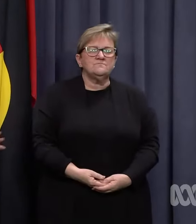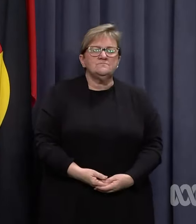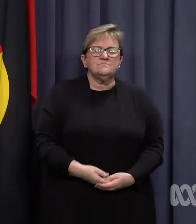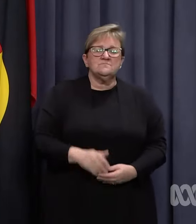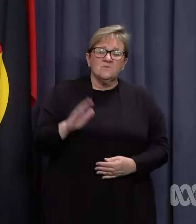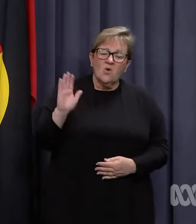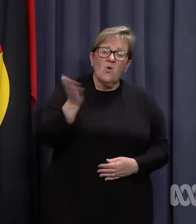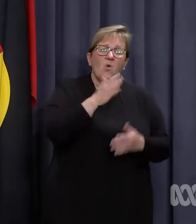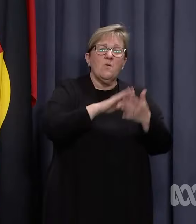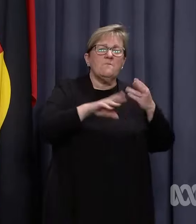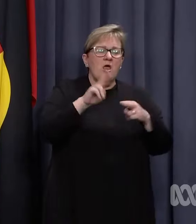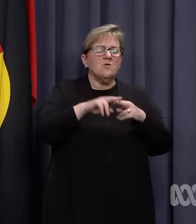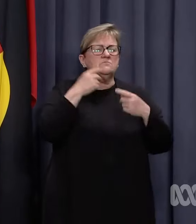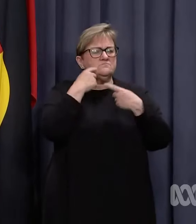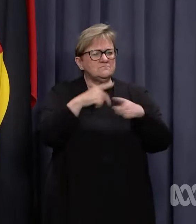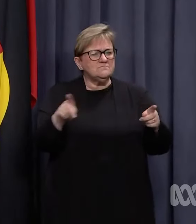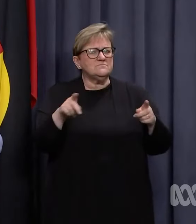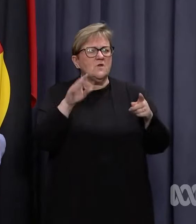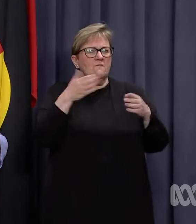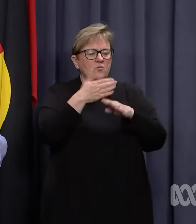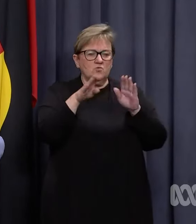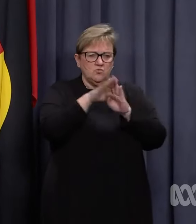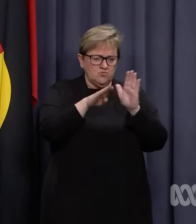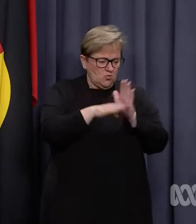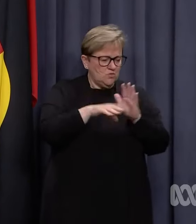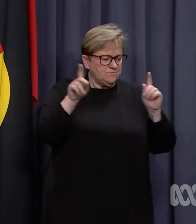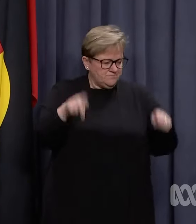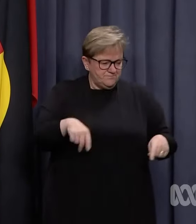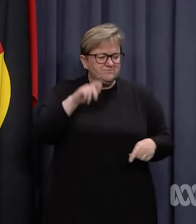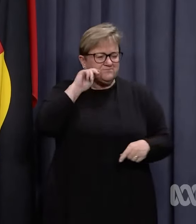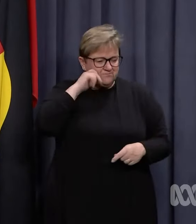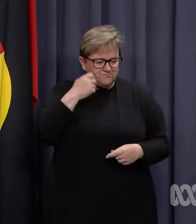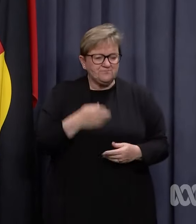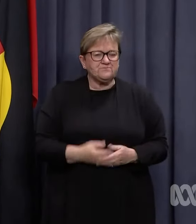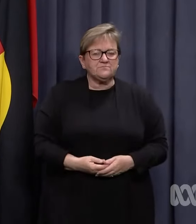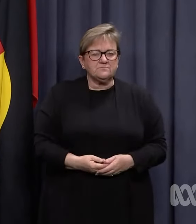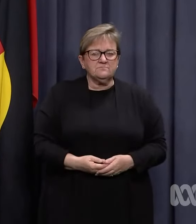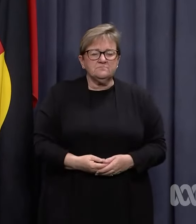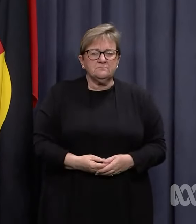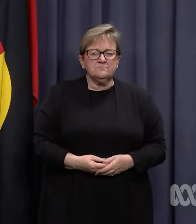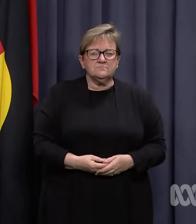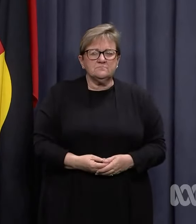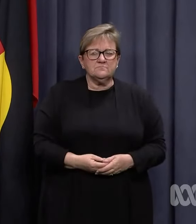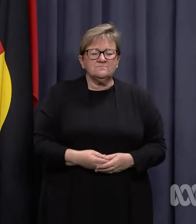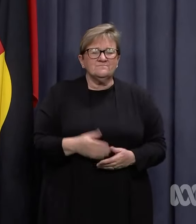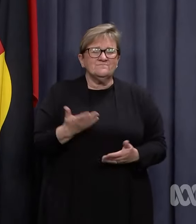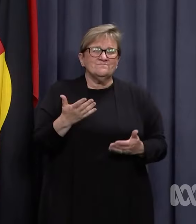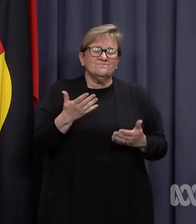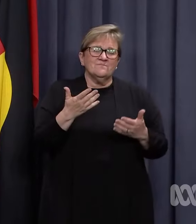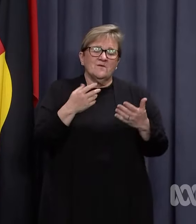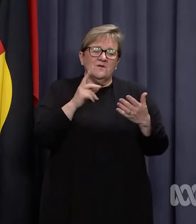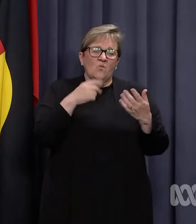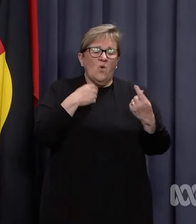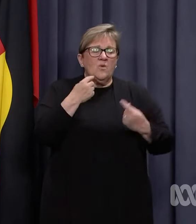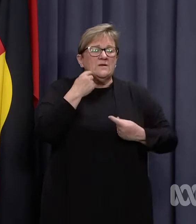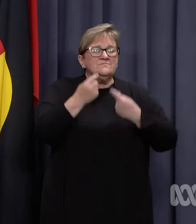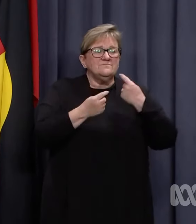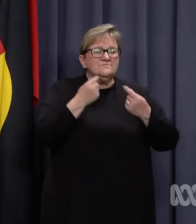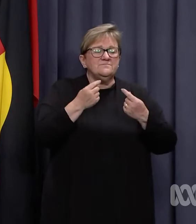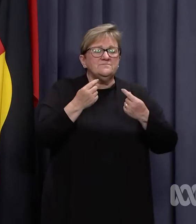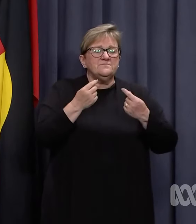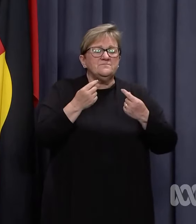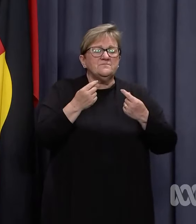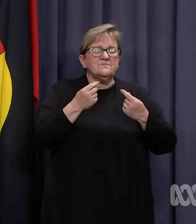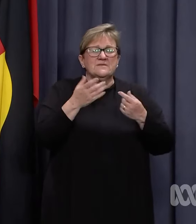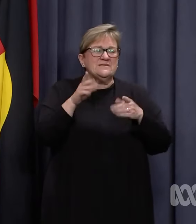All parents will be advised of this regime that's in place. And in fact, the measures that would be put in place would